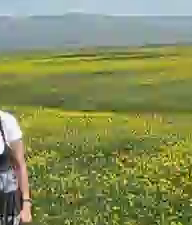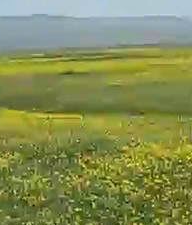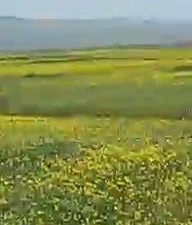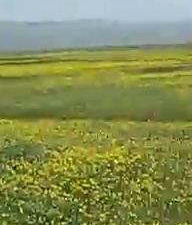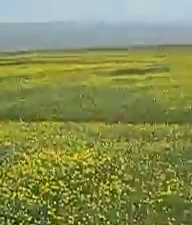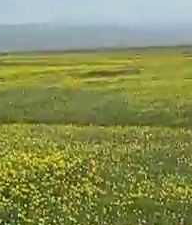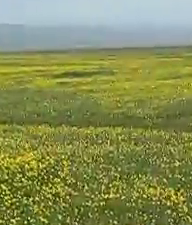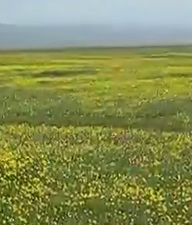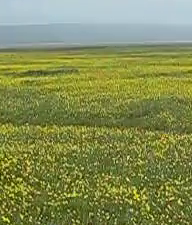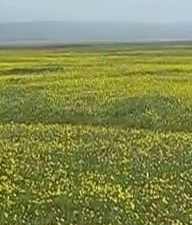I'll see you next time.